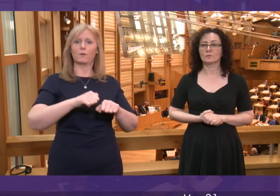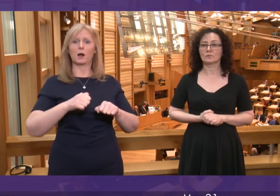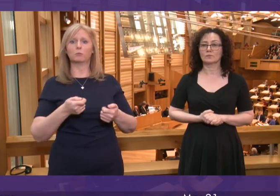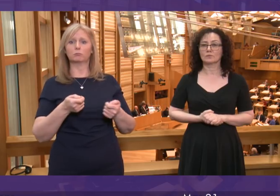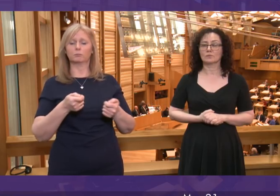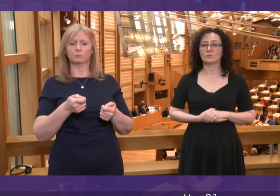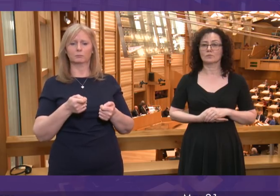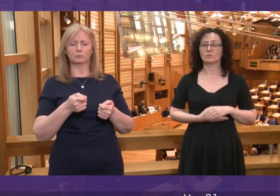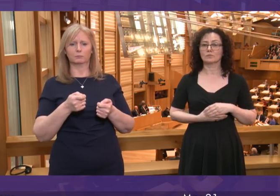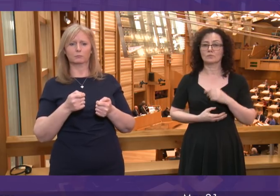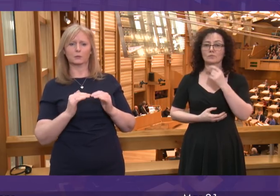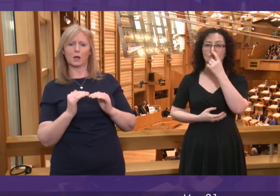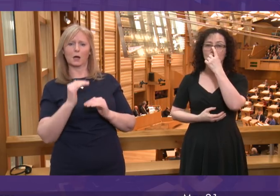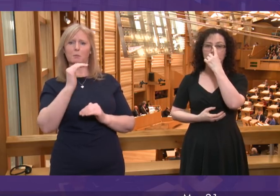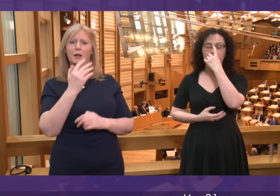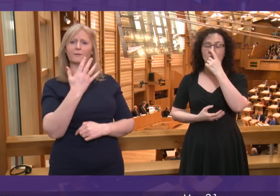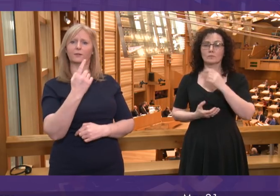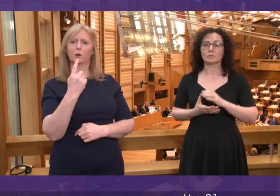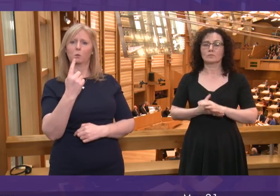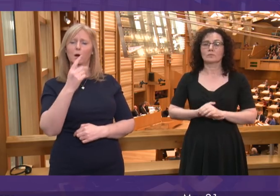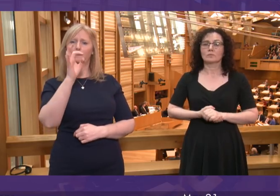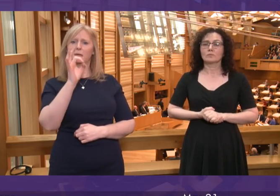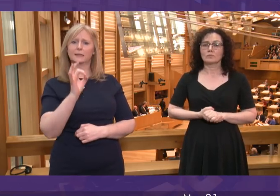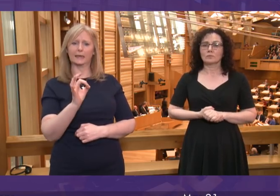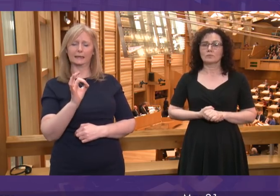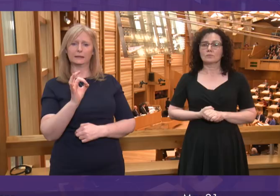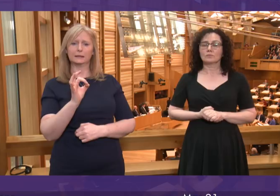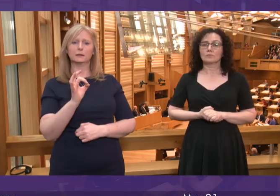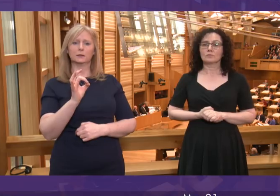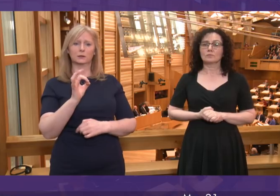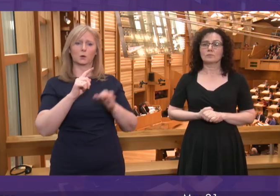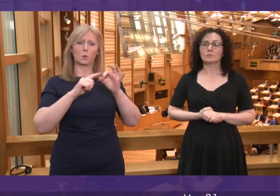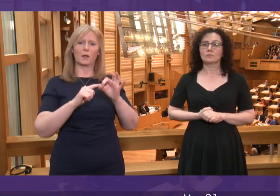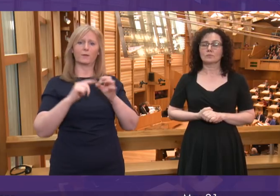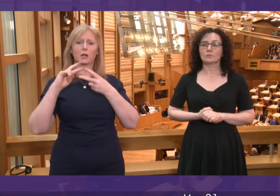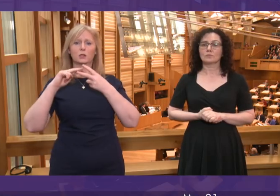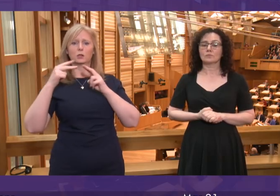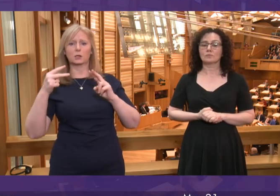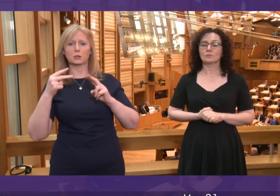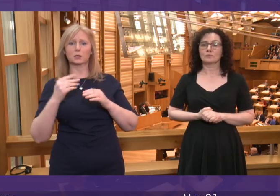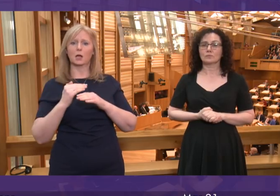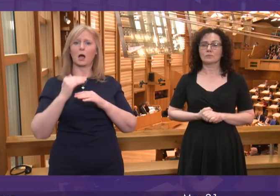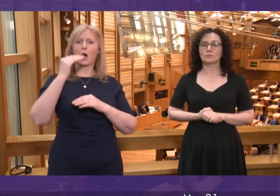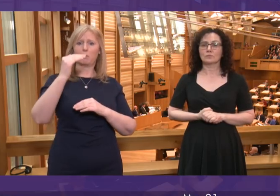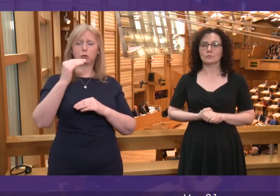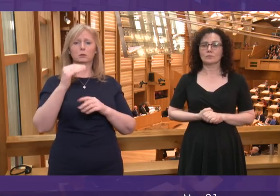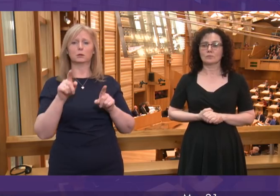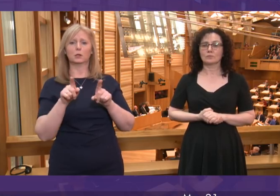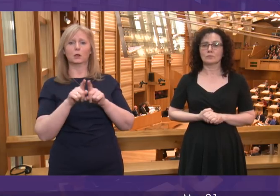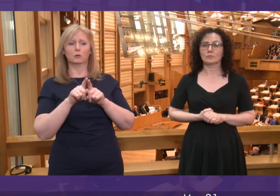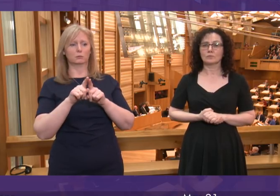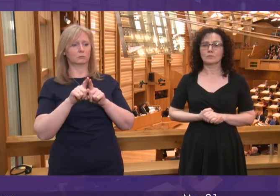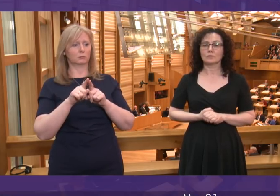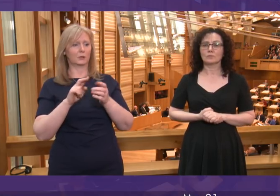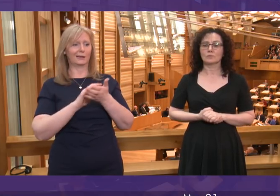are up by 51 percent. Qualified nurses and midwives up by 8 percent. There is higher NHS